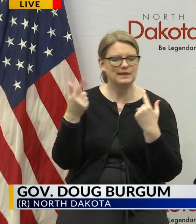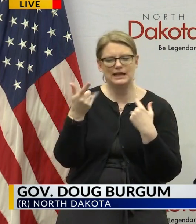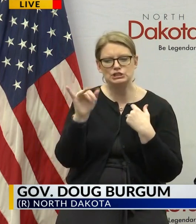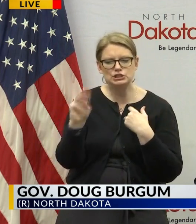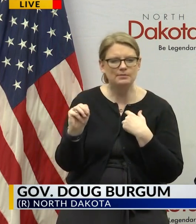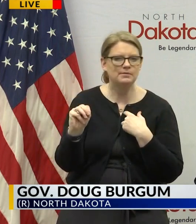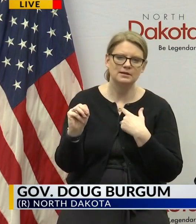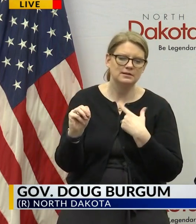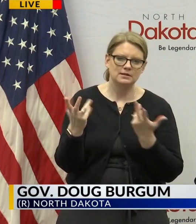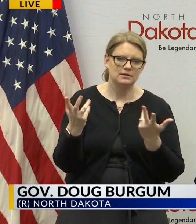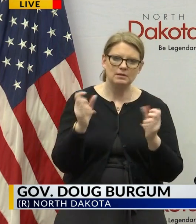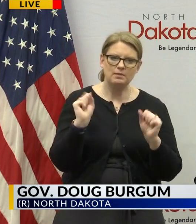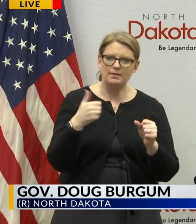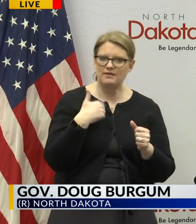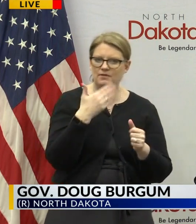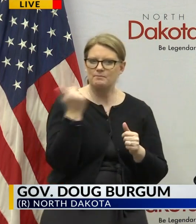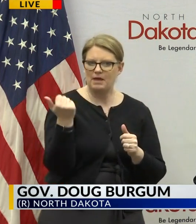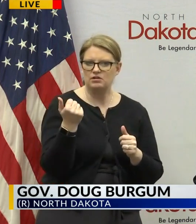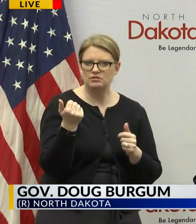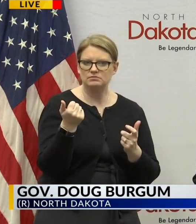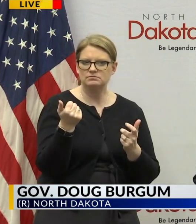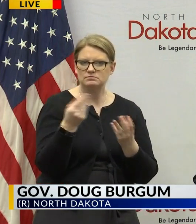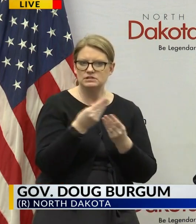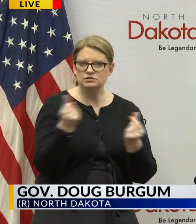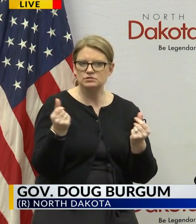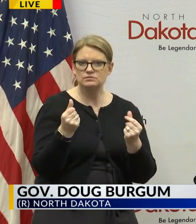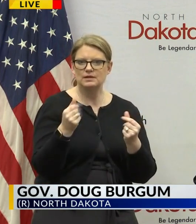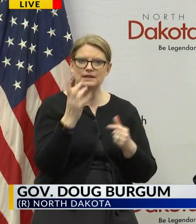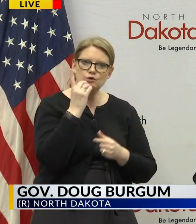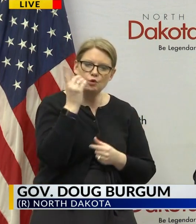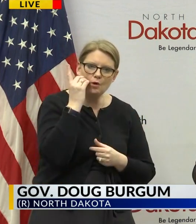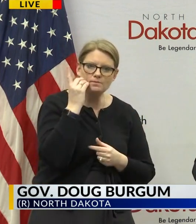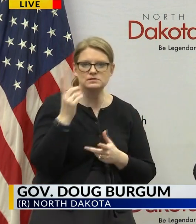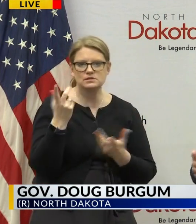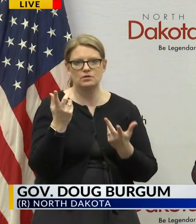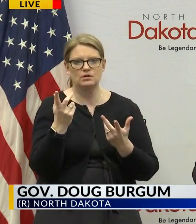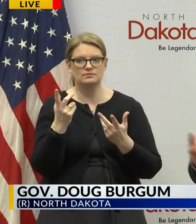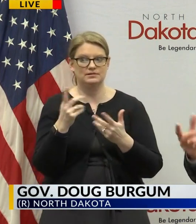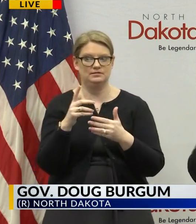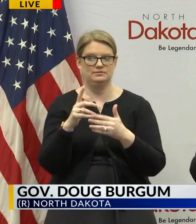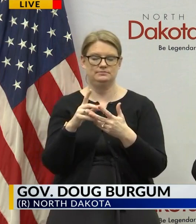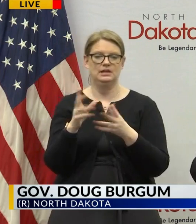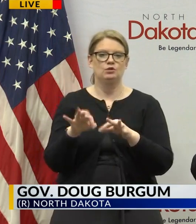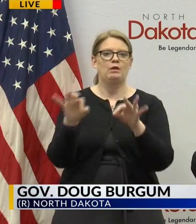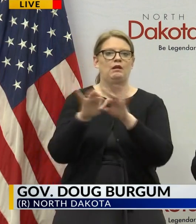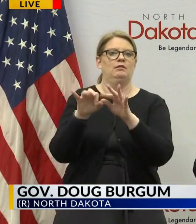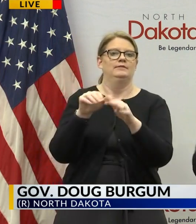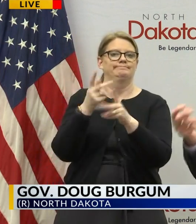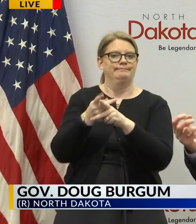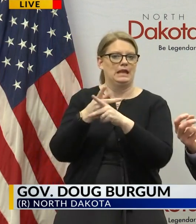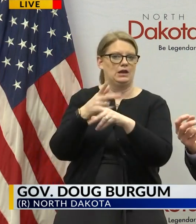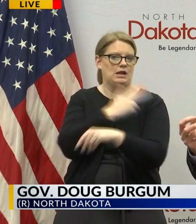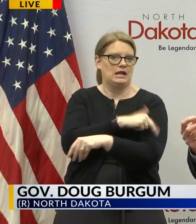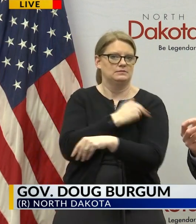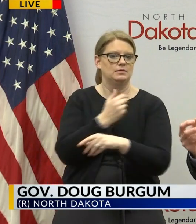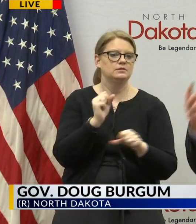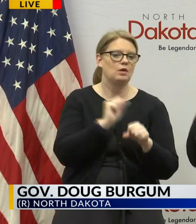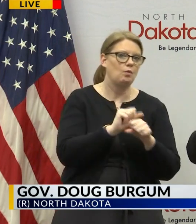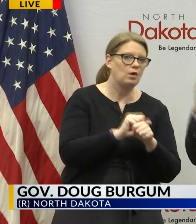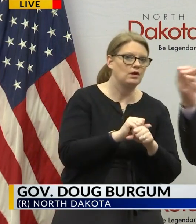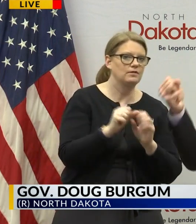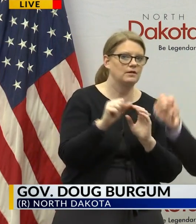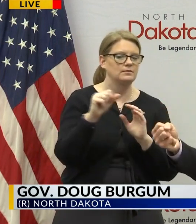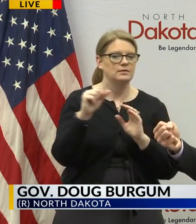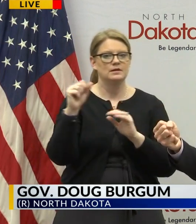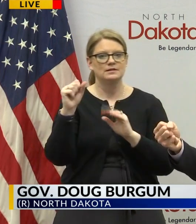probably got better solutions than that with the dorms or critical access care hospitals but there is work coordination between the states and the feds coming